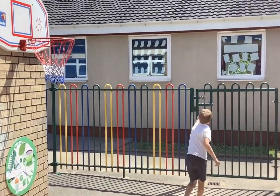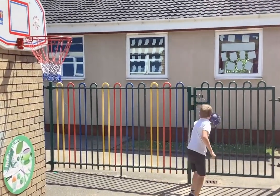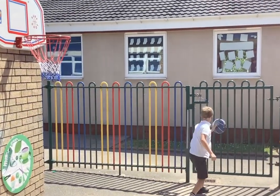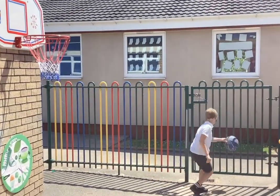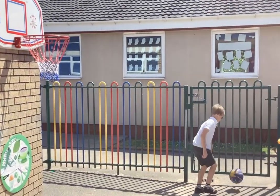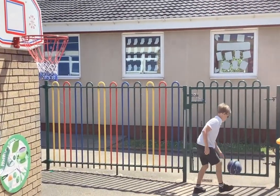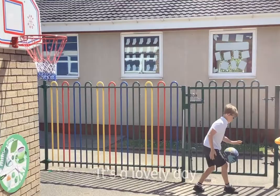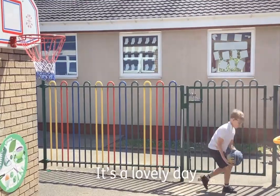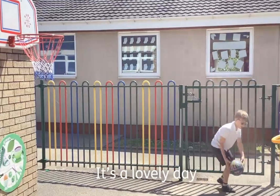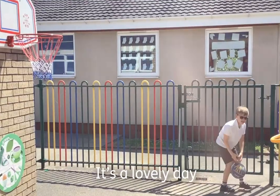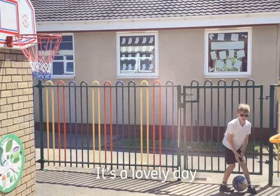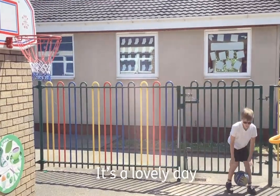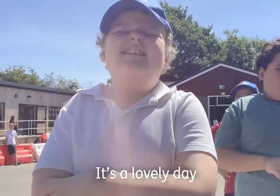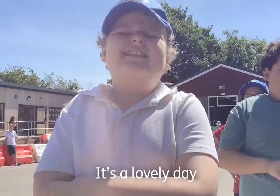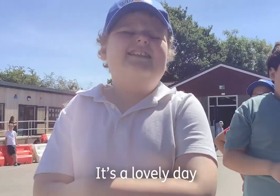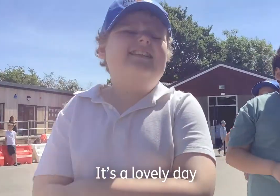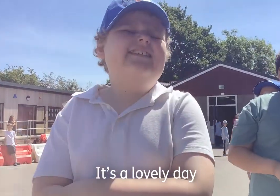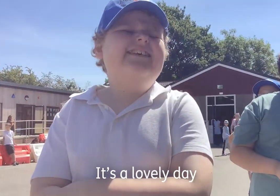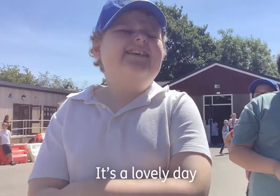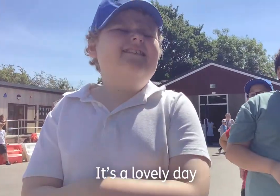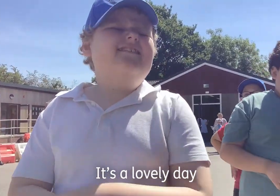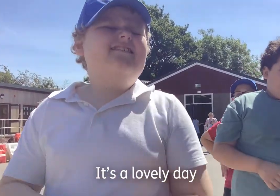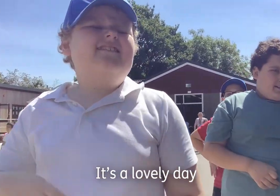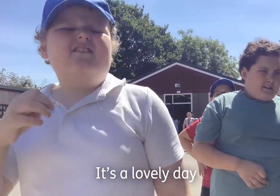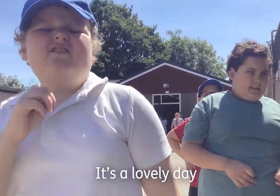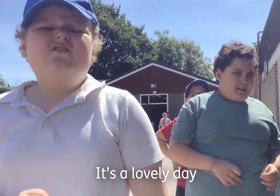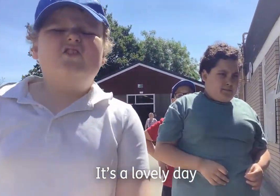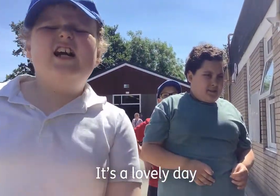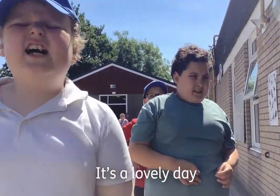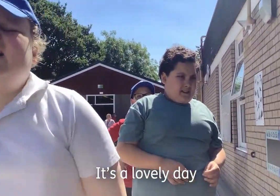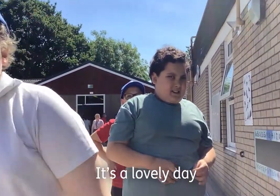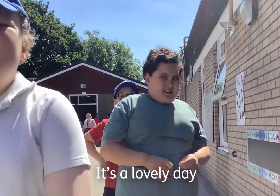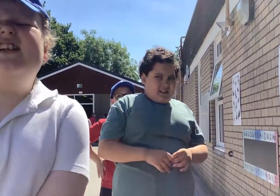It's a lovely day Oh,